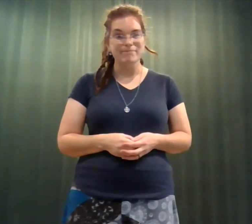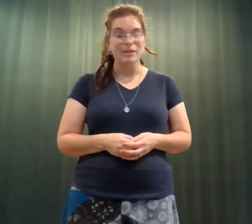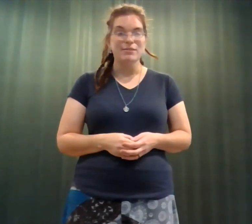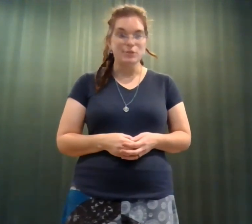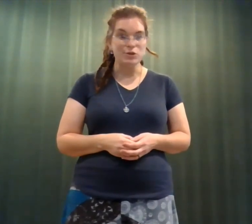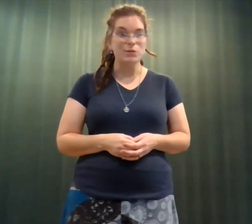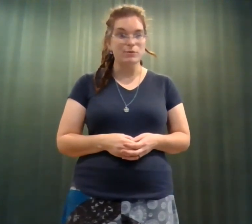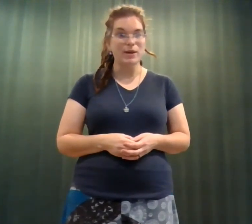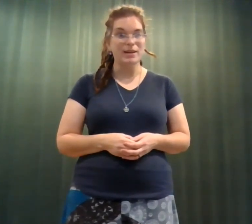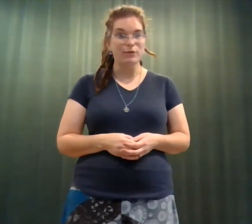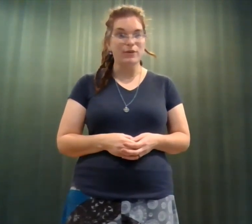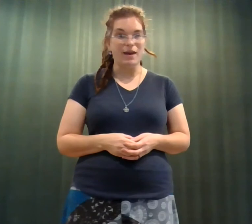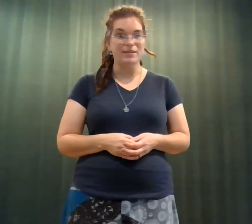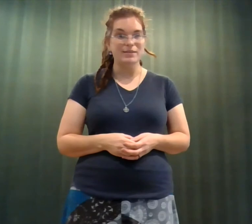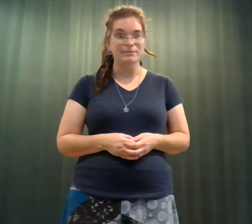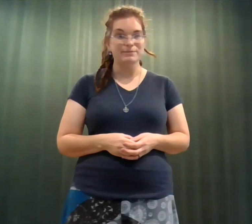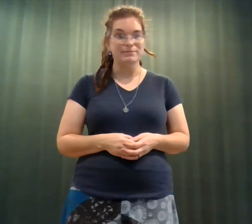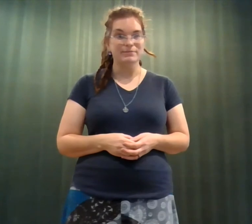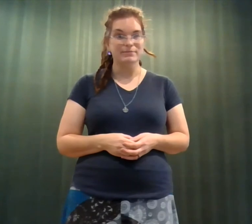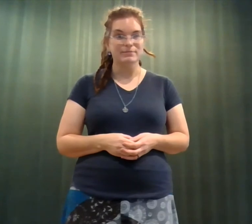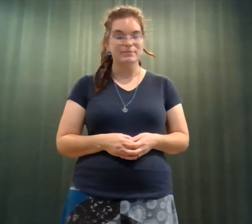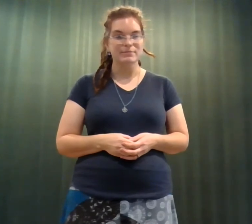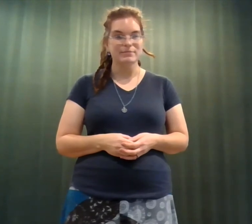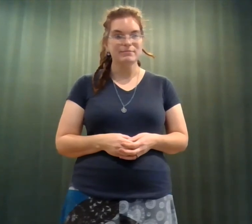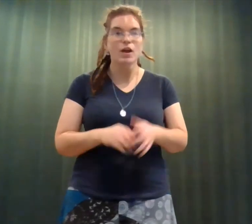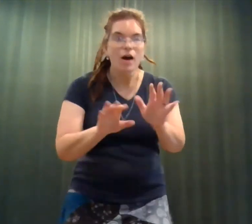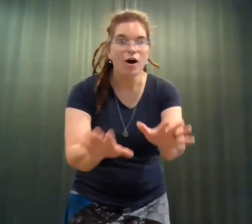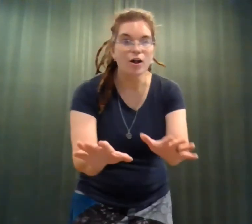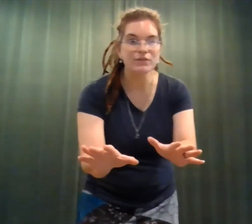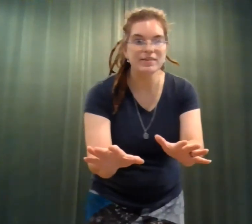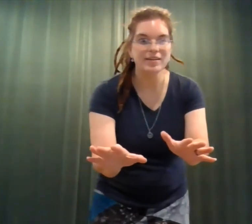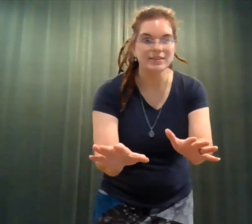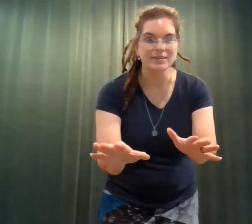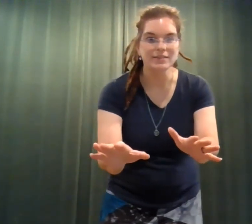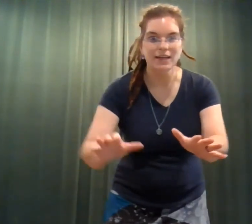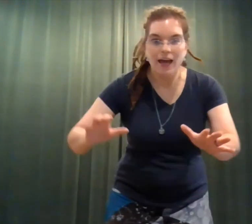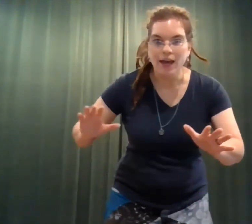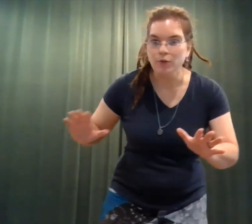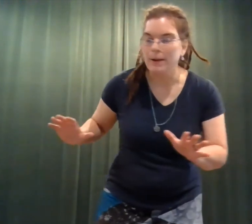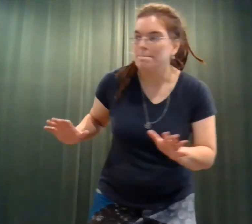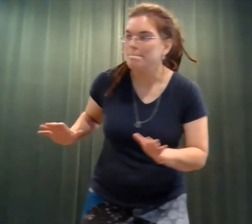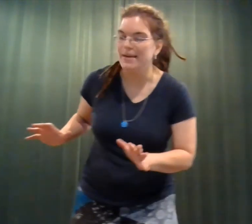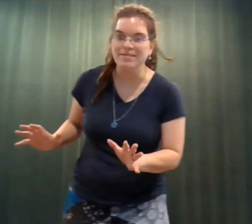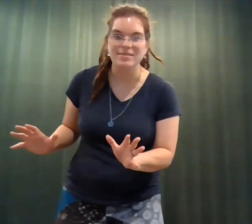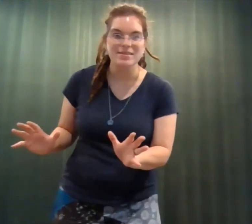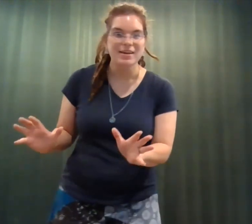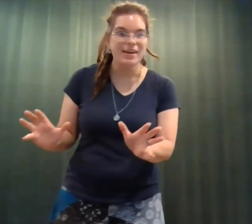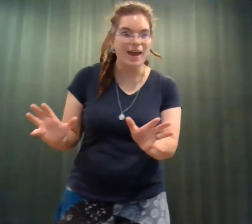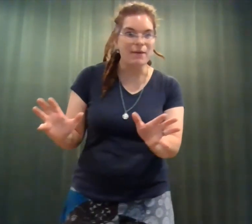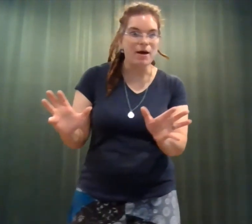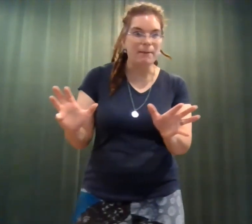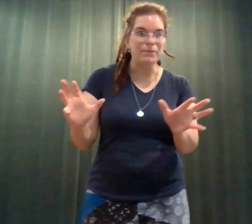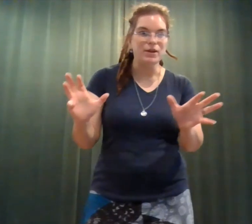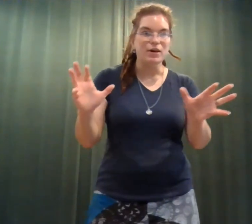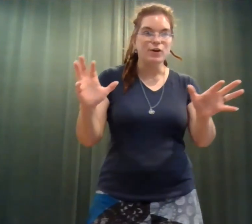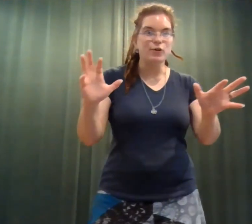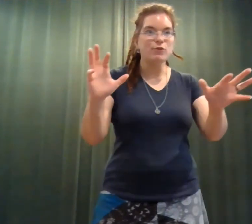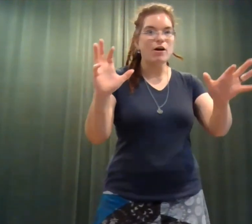So she was ready for that. All of a sudden, a great mist came up across